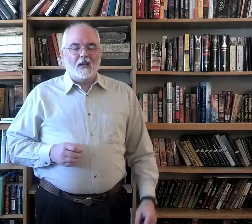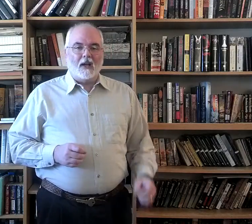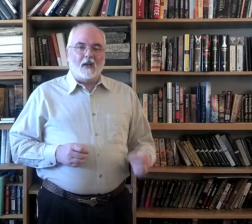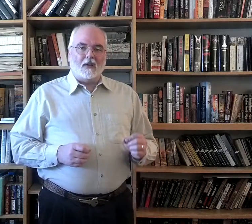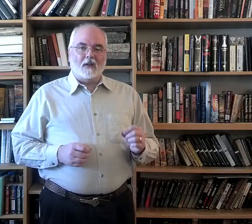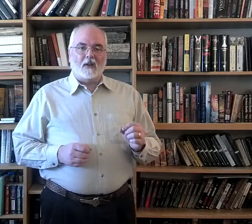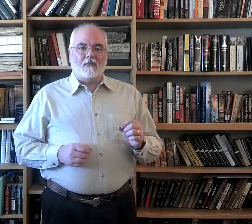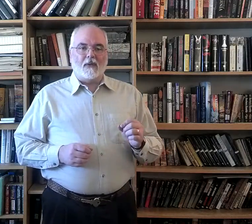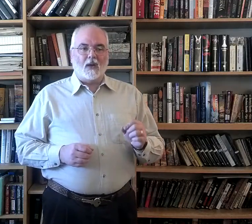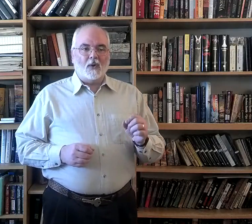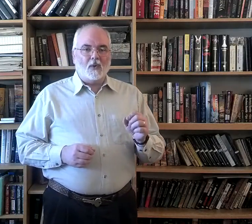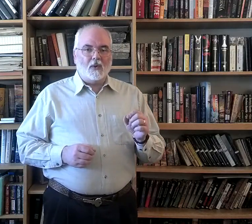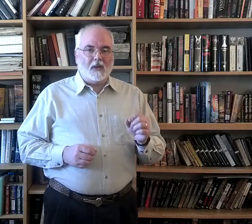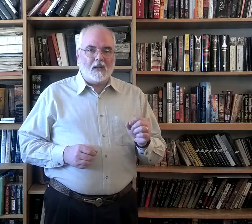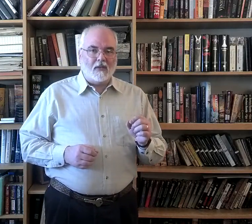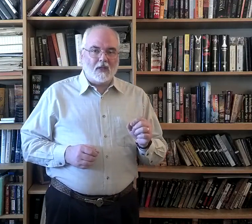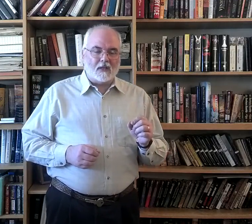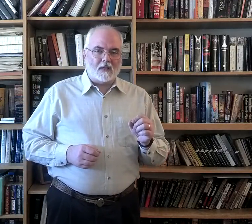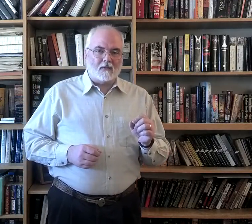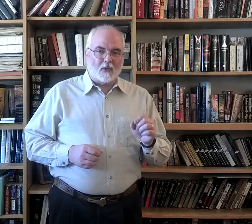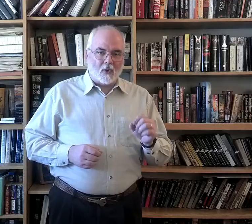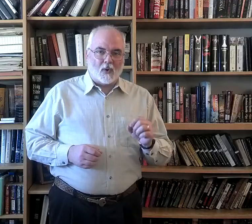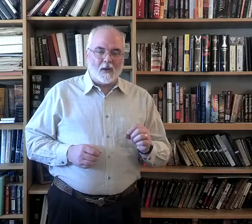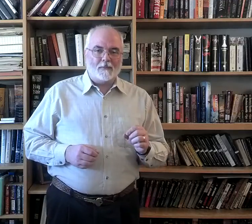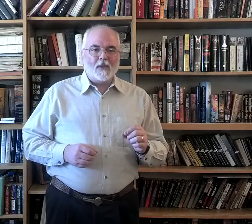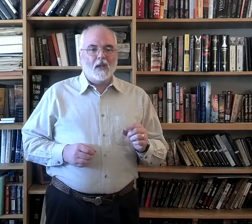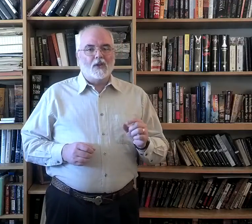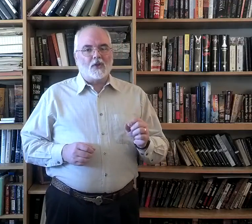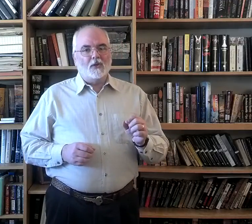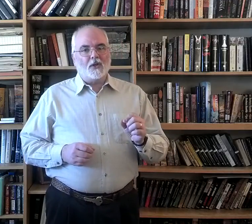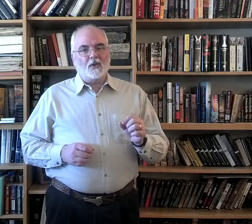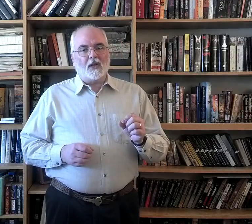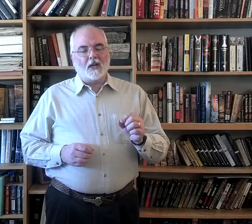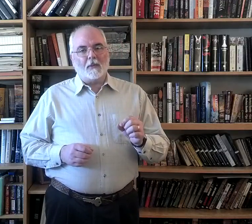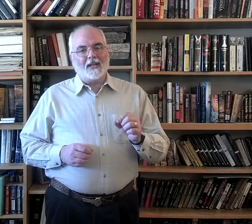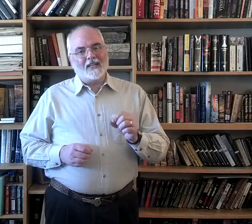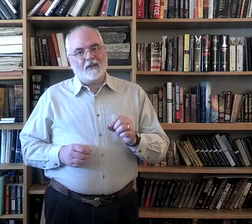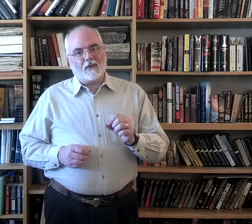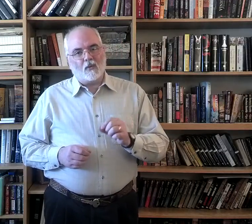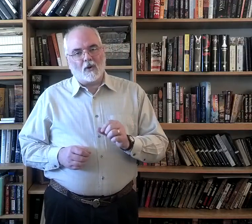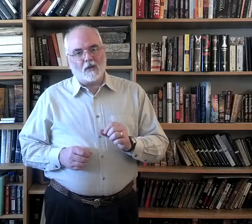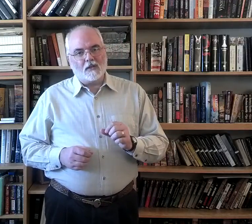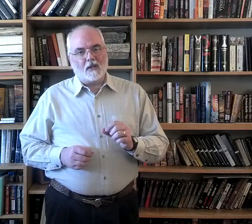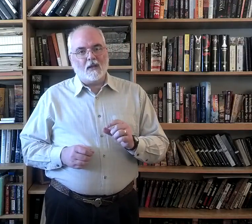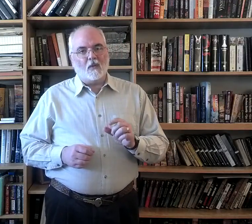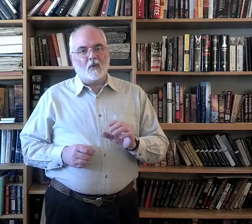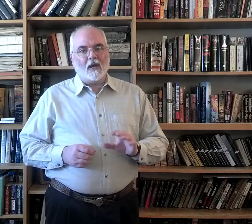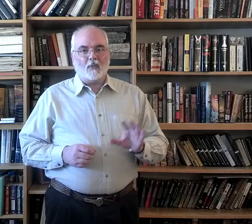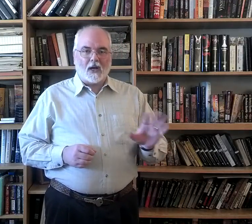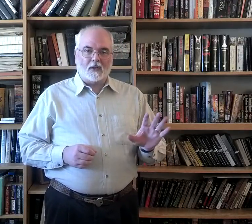Now, the fellow who did this recording chose to use a couple of different words than what we had practiced